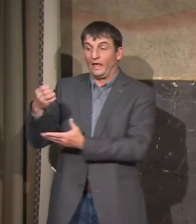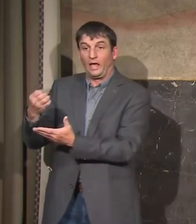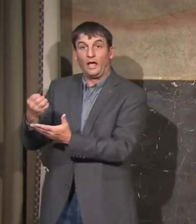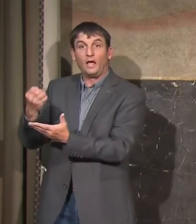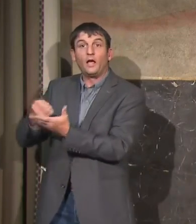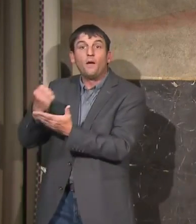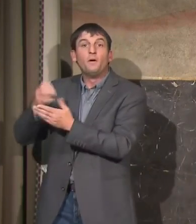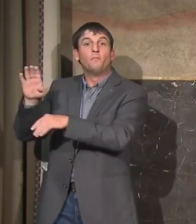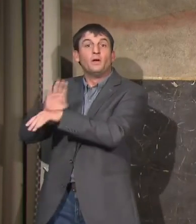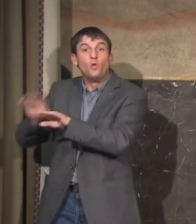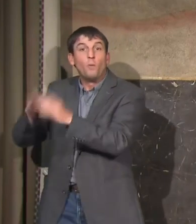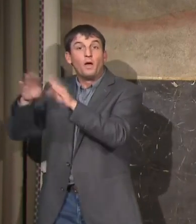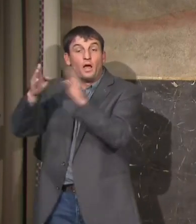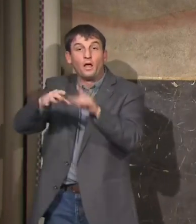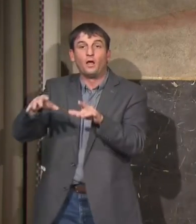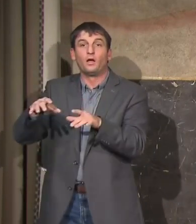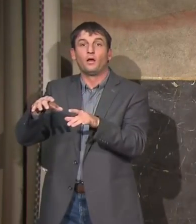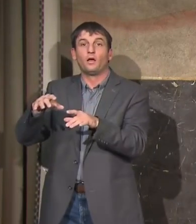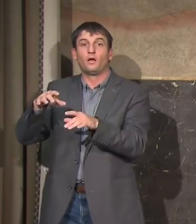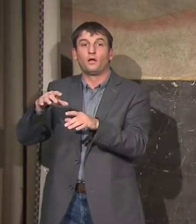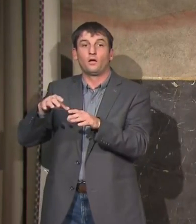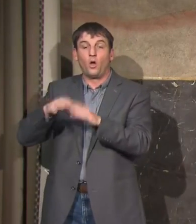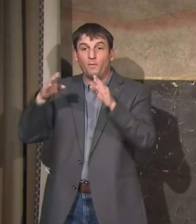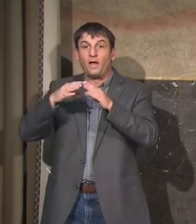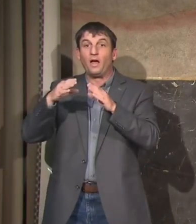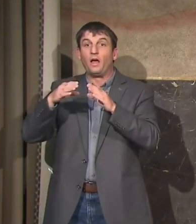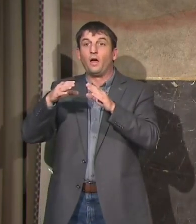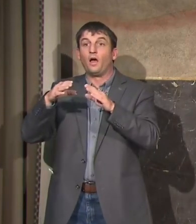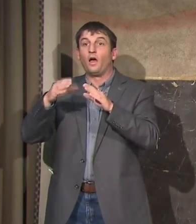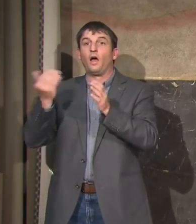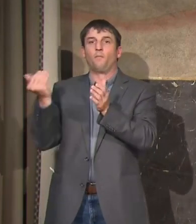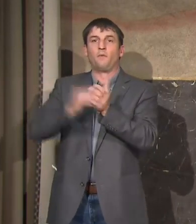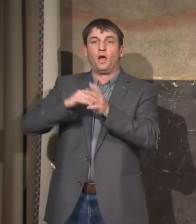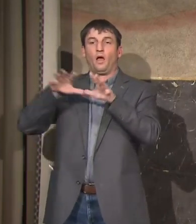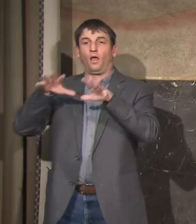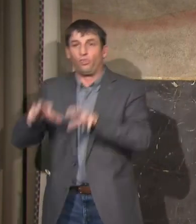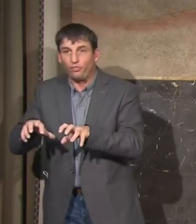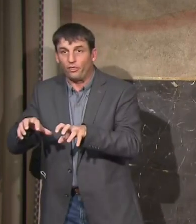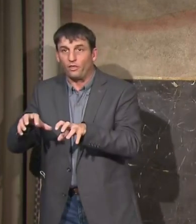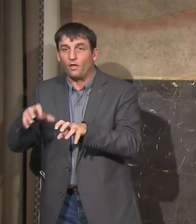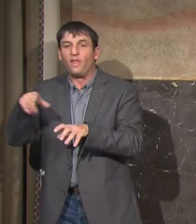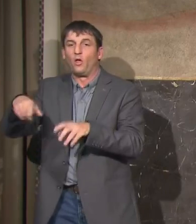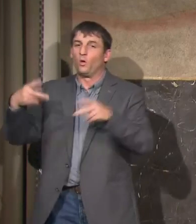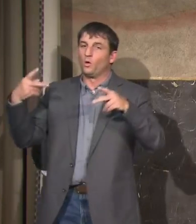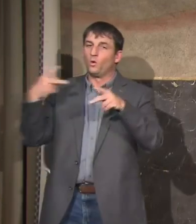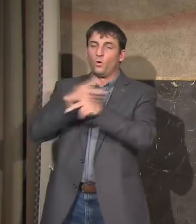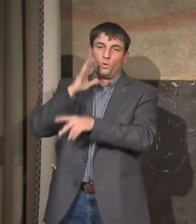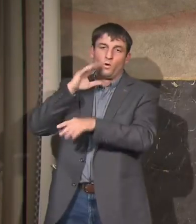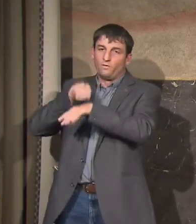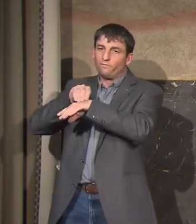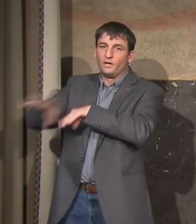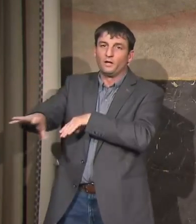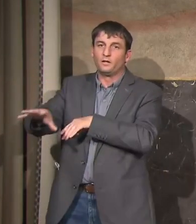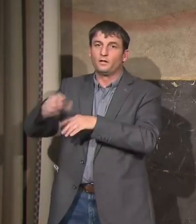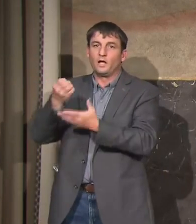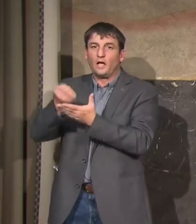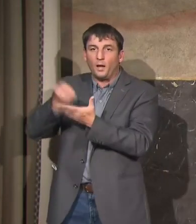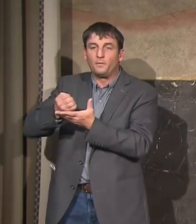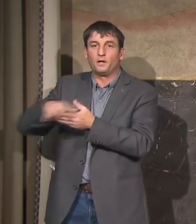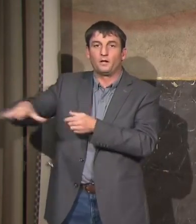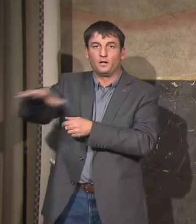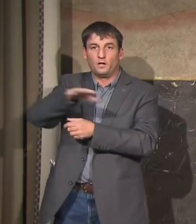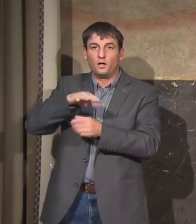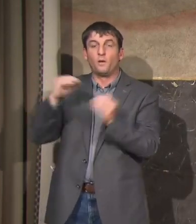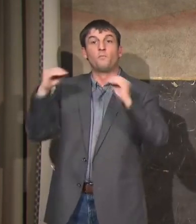slow down put on the brakes or potentially go backwards by putting more restrictions in in order to